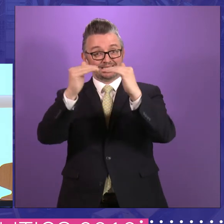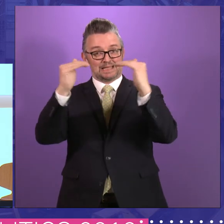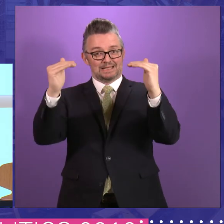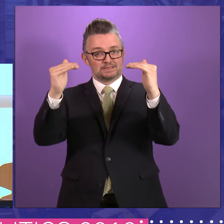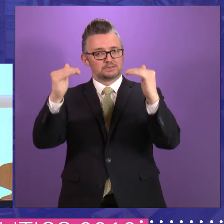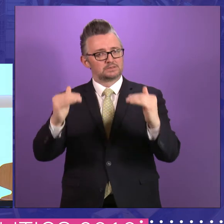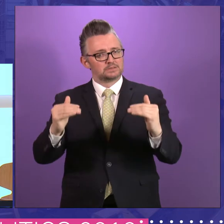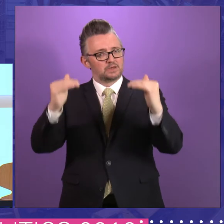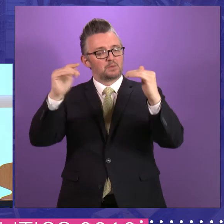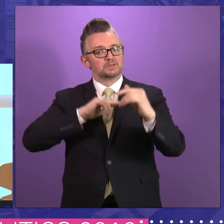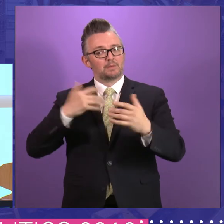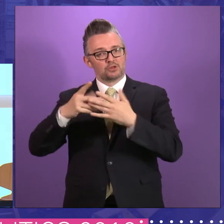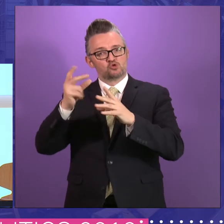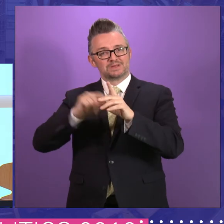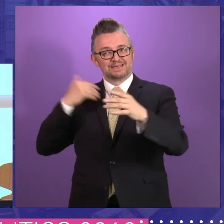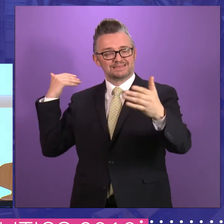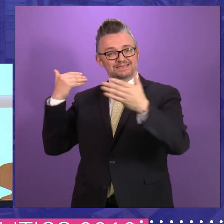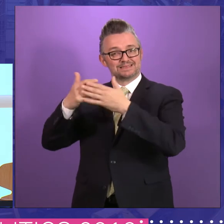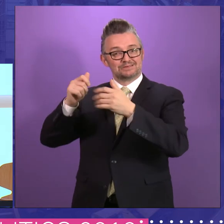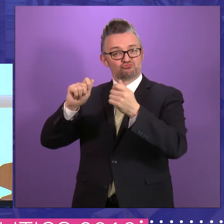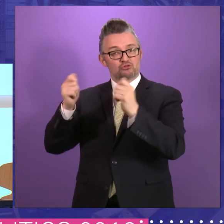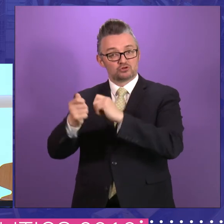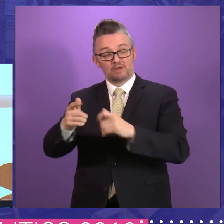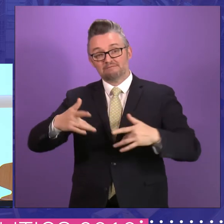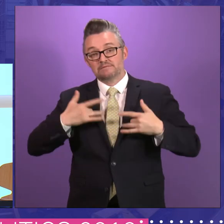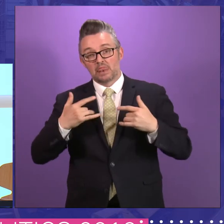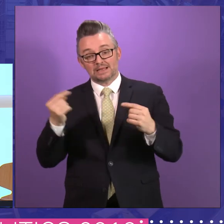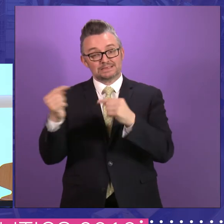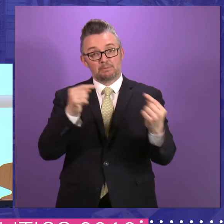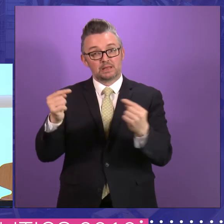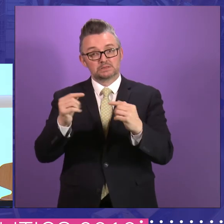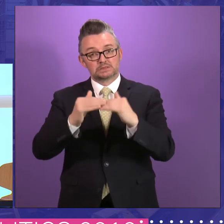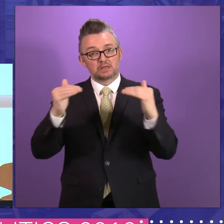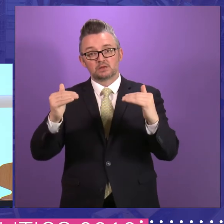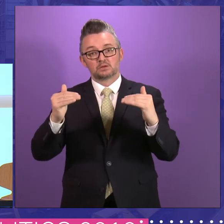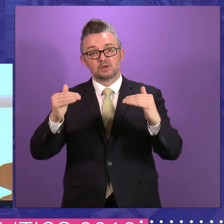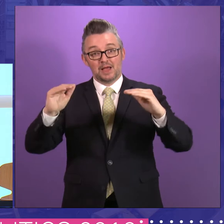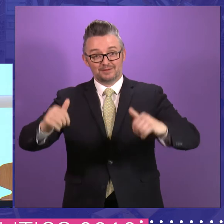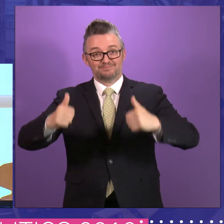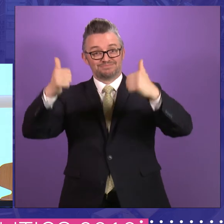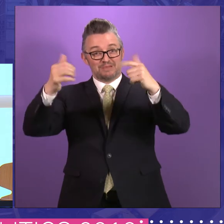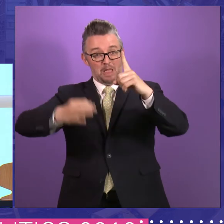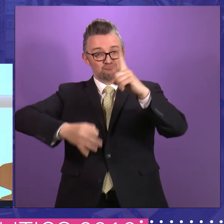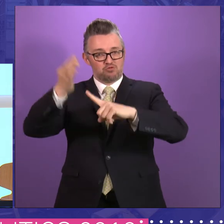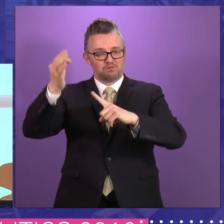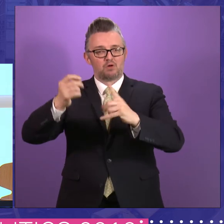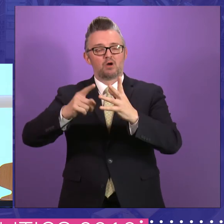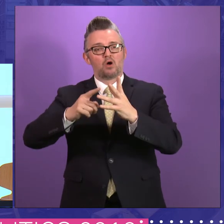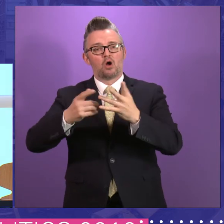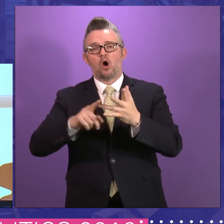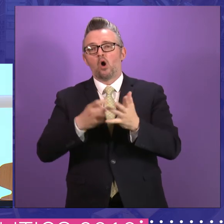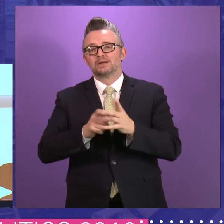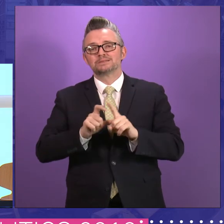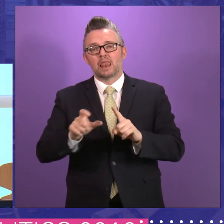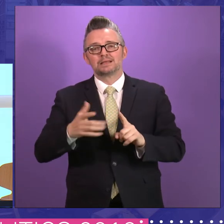over the last 20 years. Has it improved? Is there still room for improvement? Has